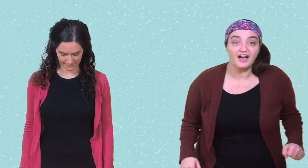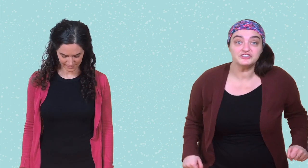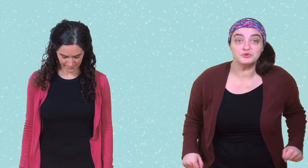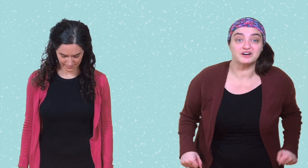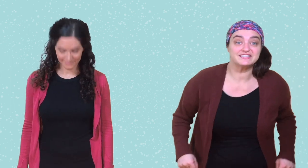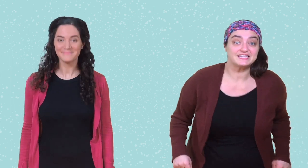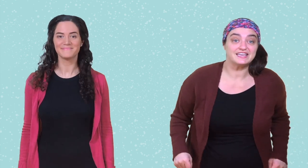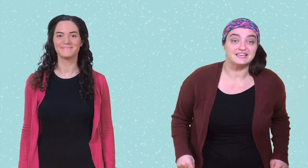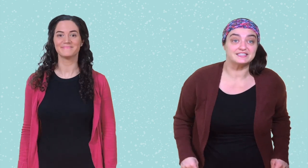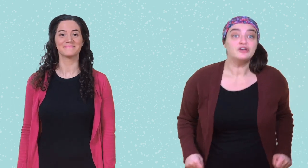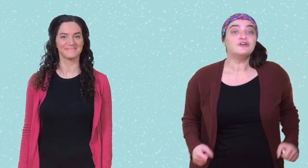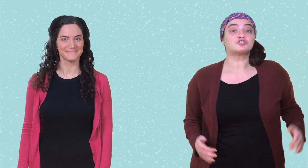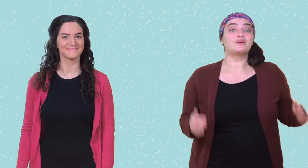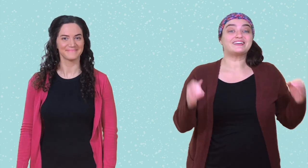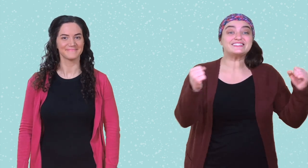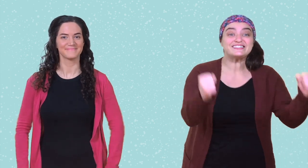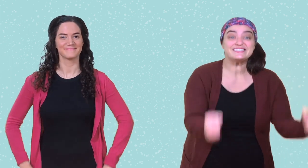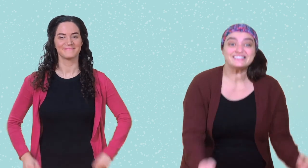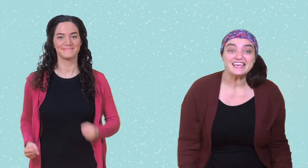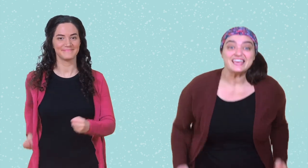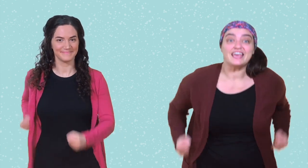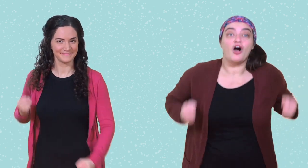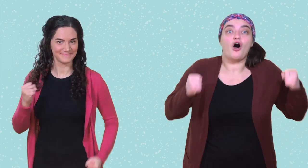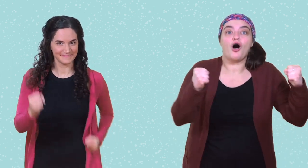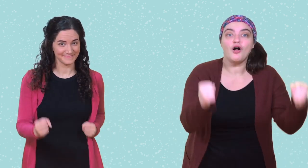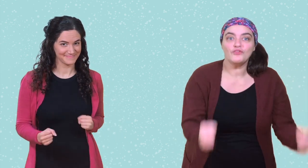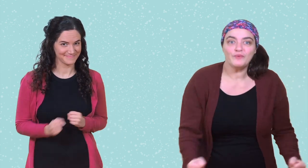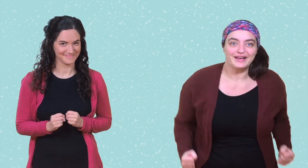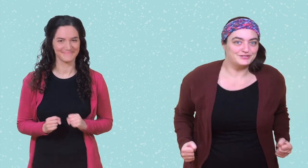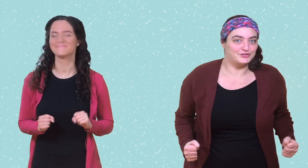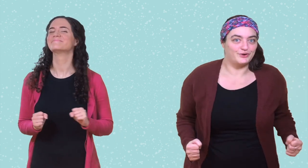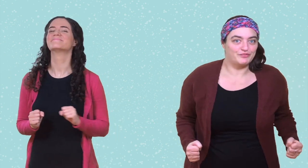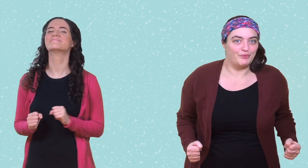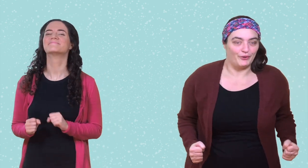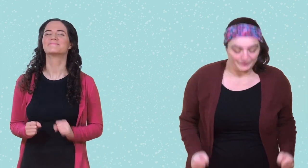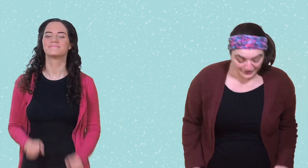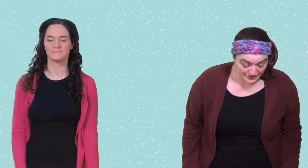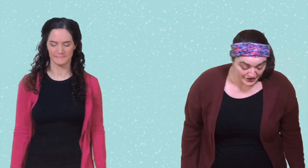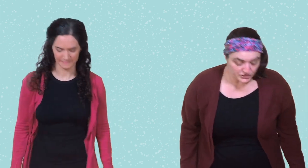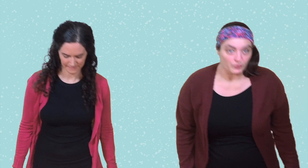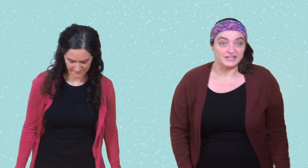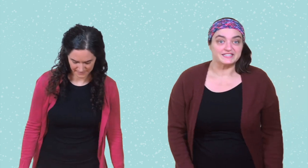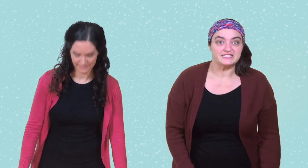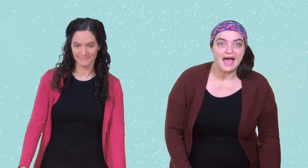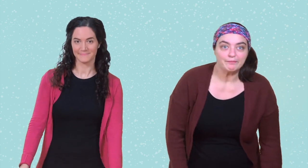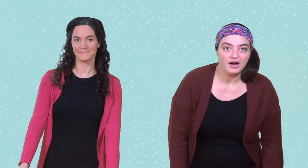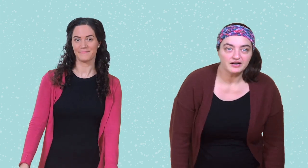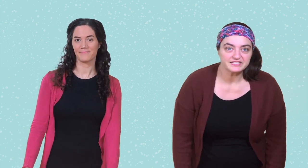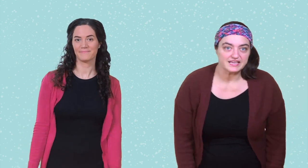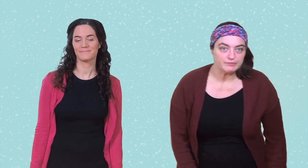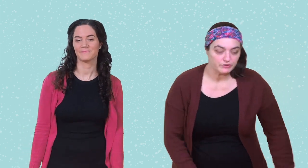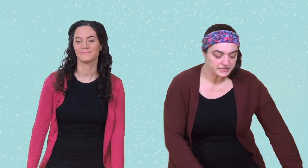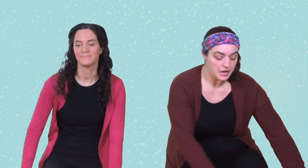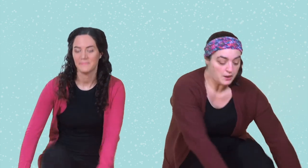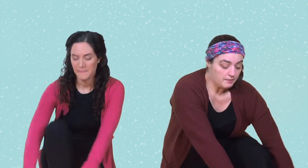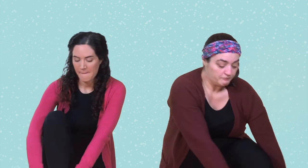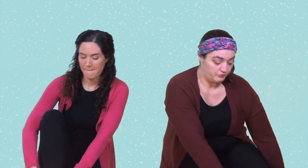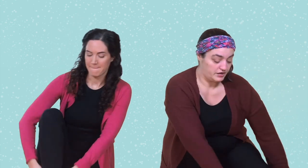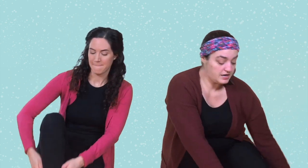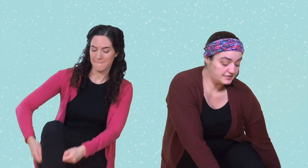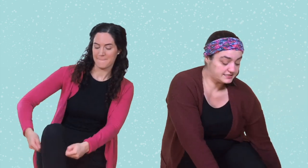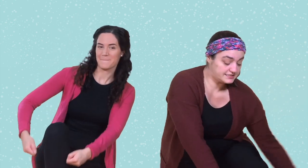right onto our skis. So we can ski all the way to the North Pole. So we're gonna snap on our ski boots.